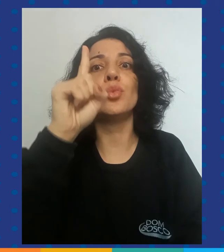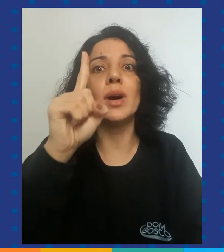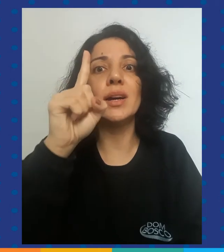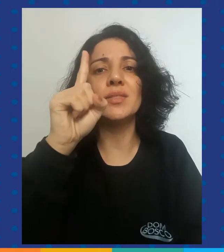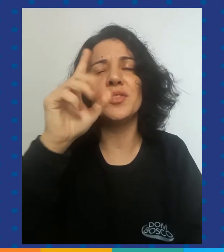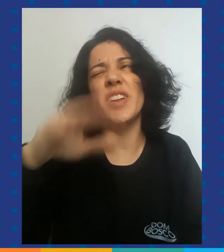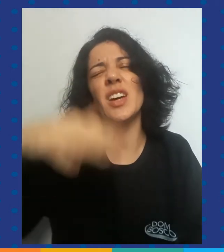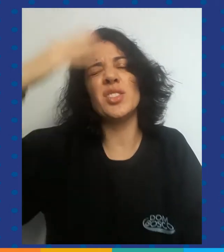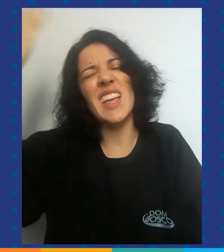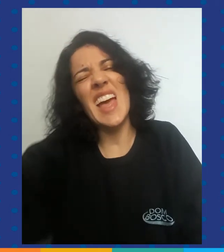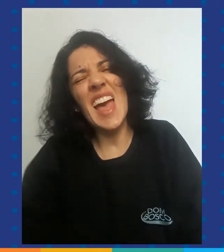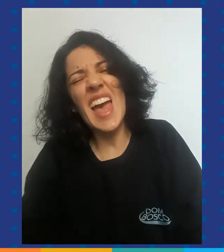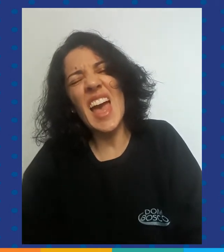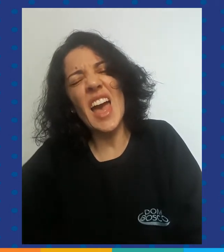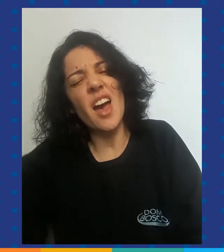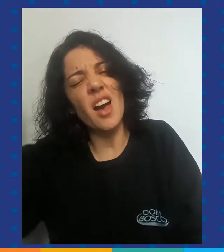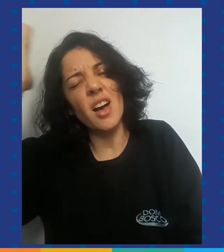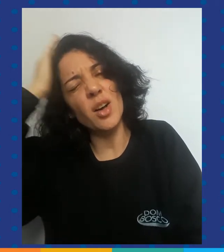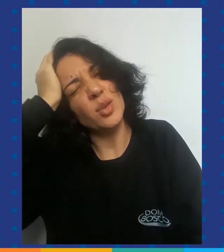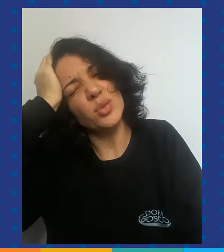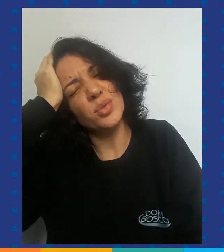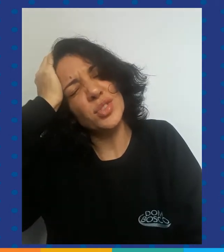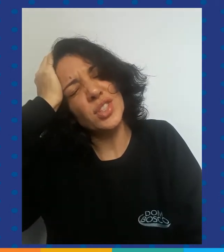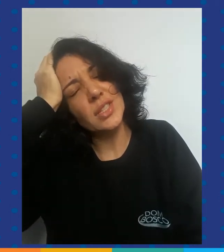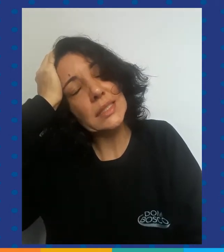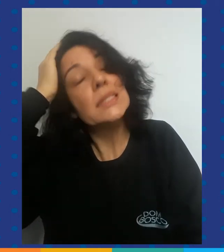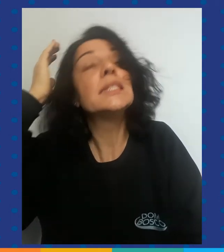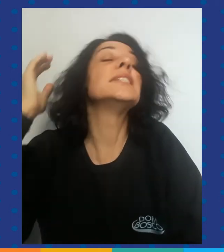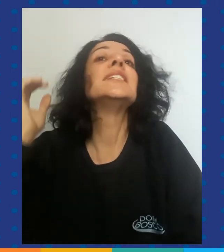and one fell out.